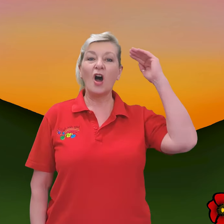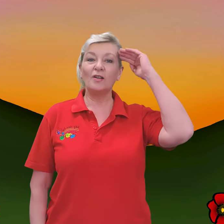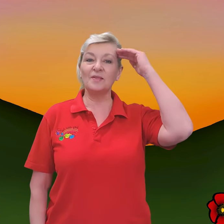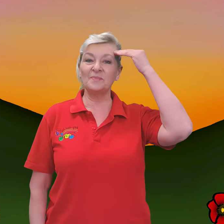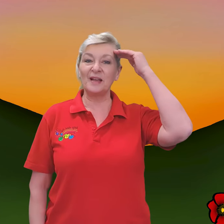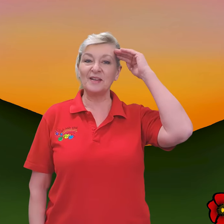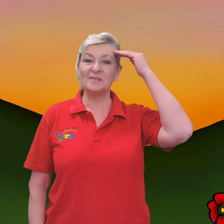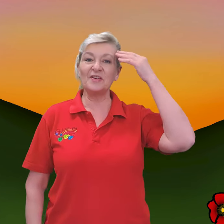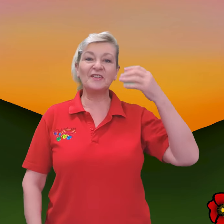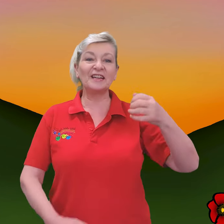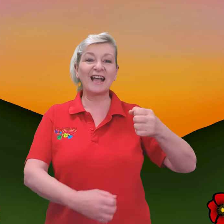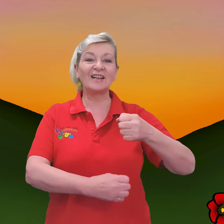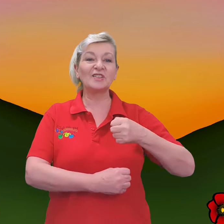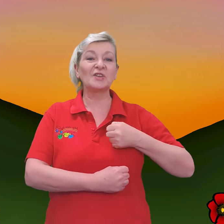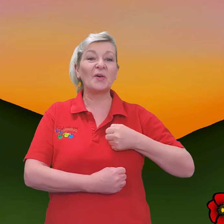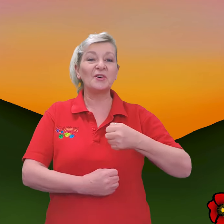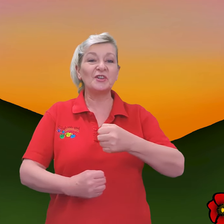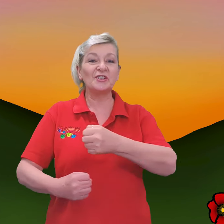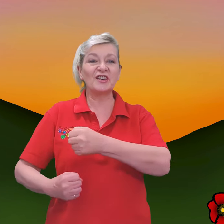Remembering our soldiers,